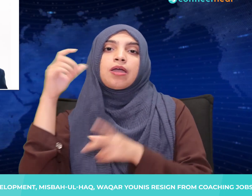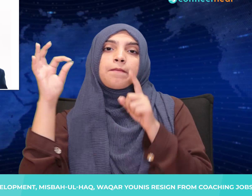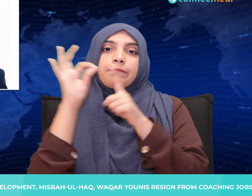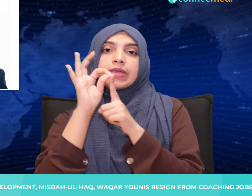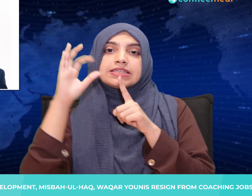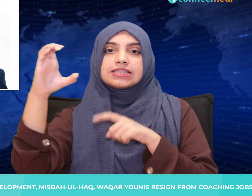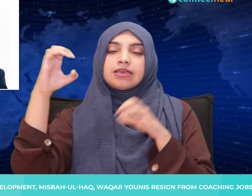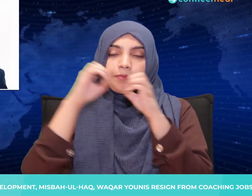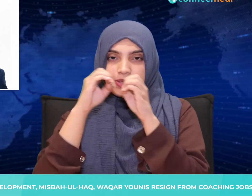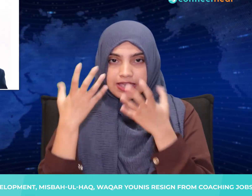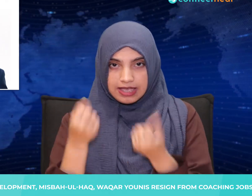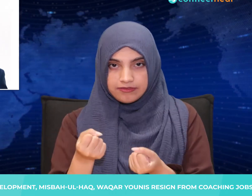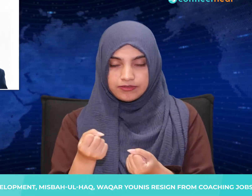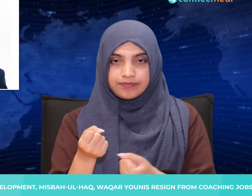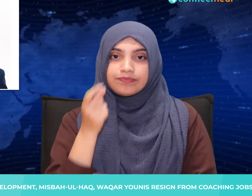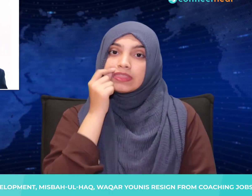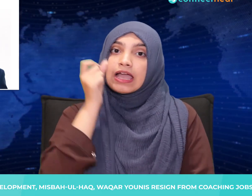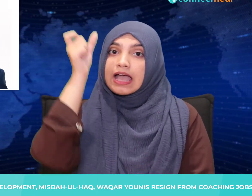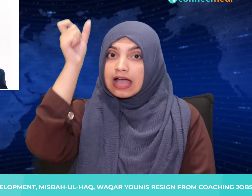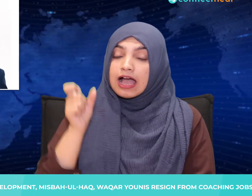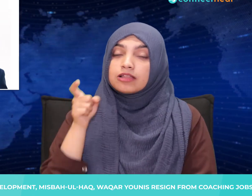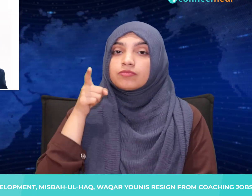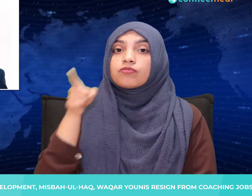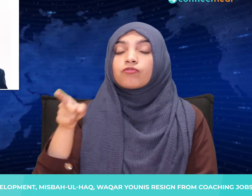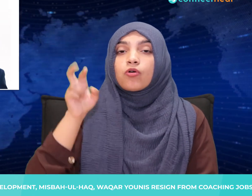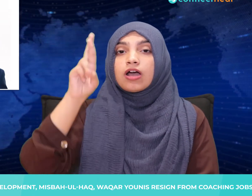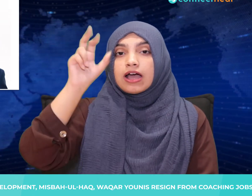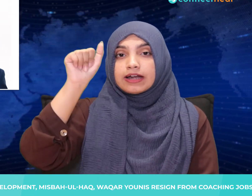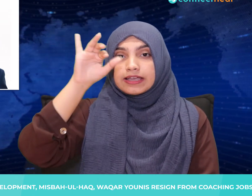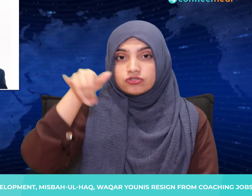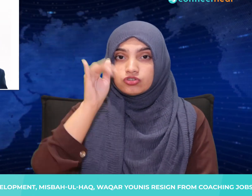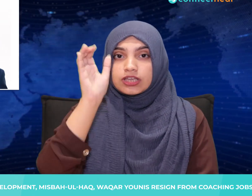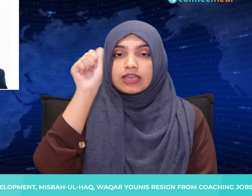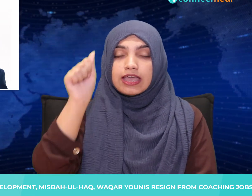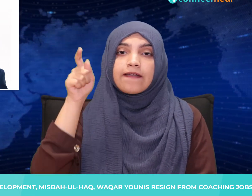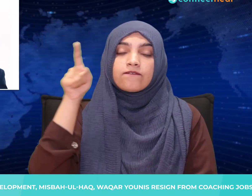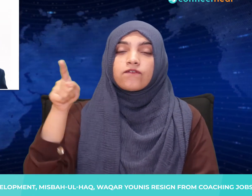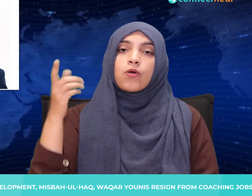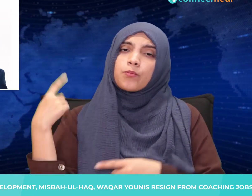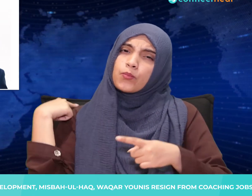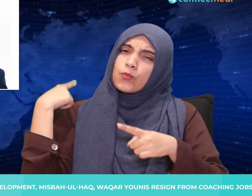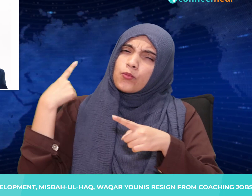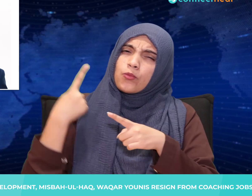Raja had been critical of Misbah and his approach to the game in the past.